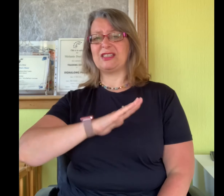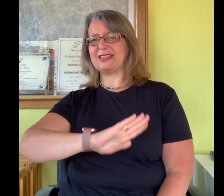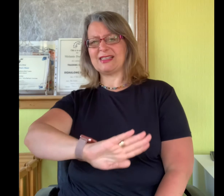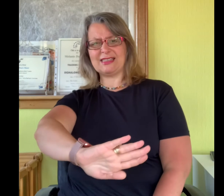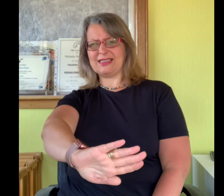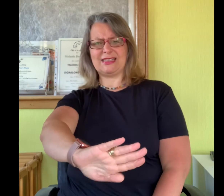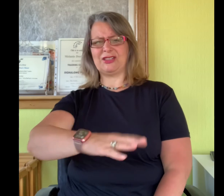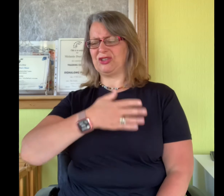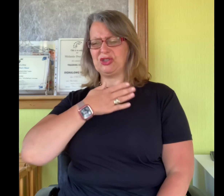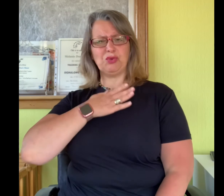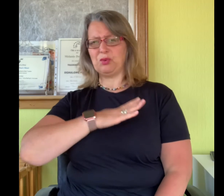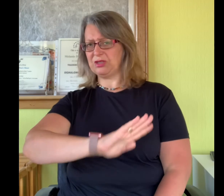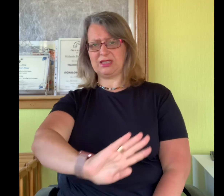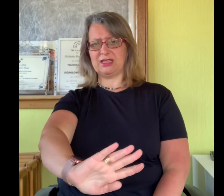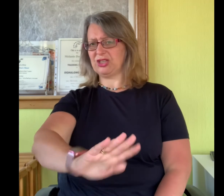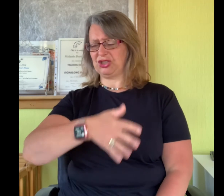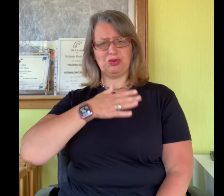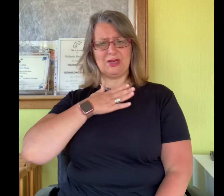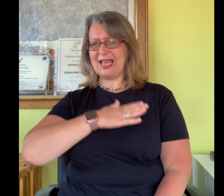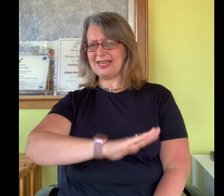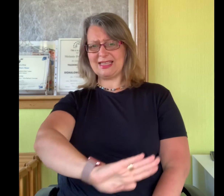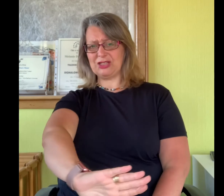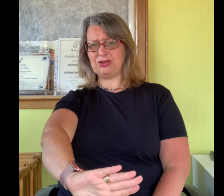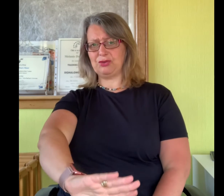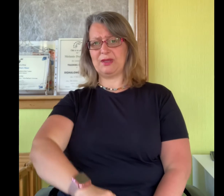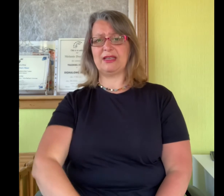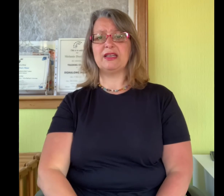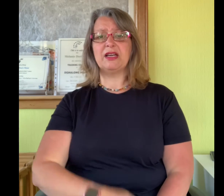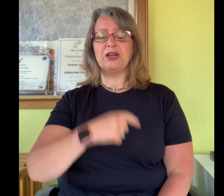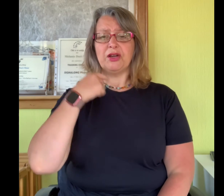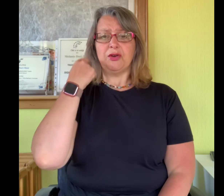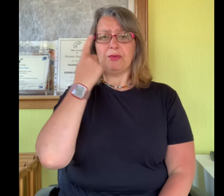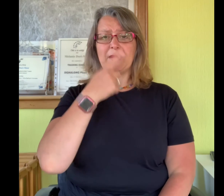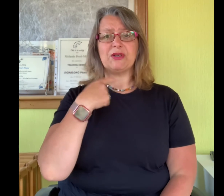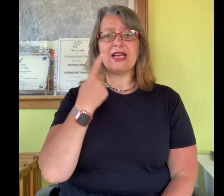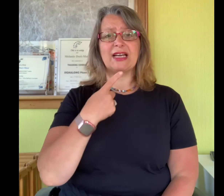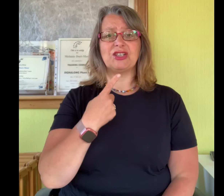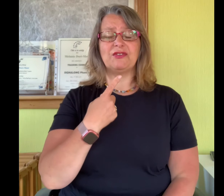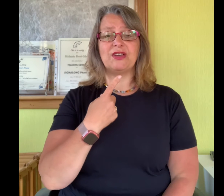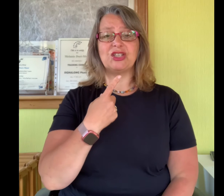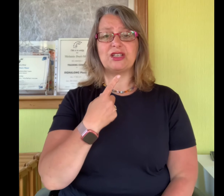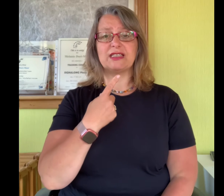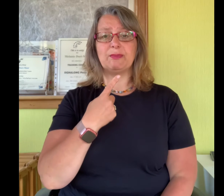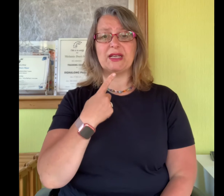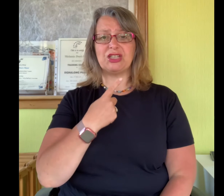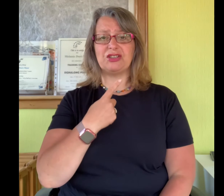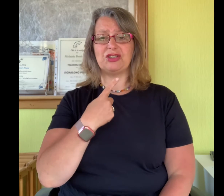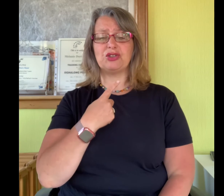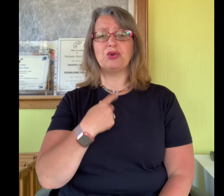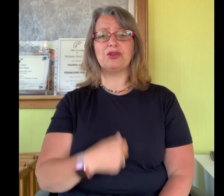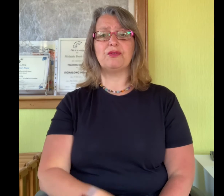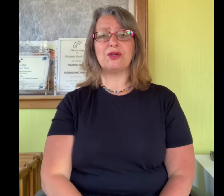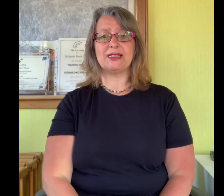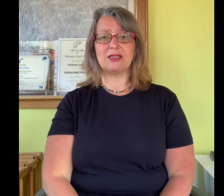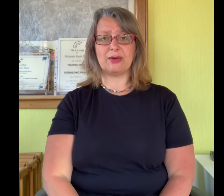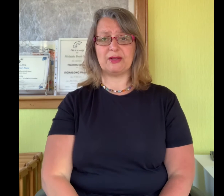disgusted in or you don't want to touch, you don't want anything to do with it. Remember to add your facial expression and your tone of voice as well.